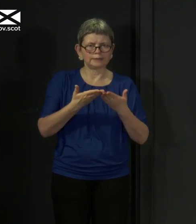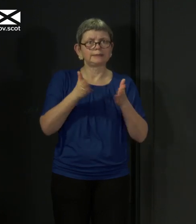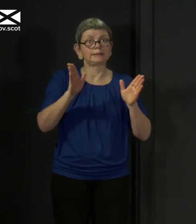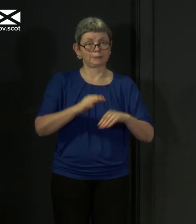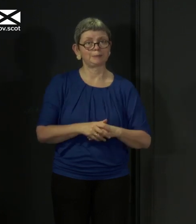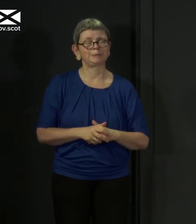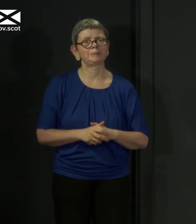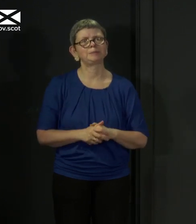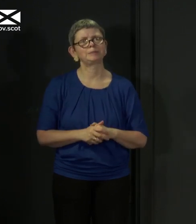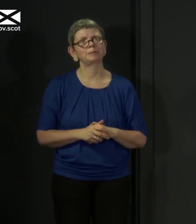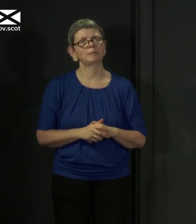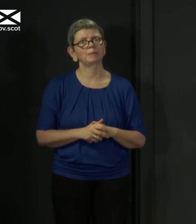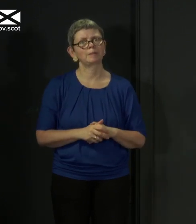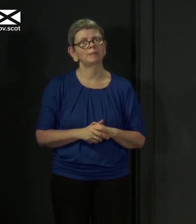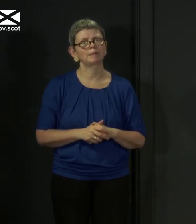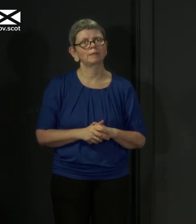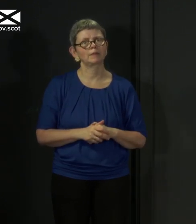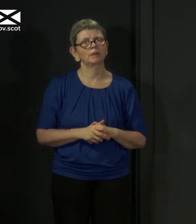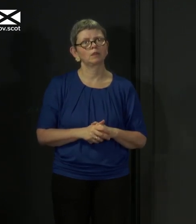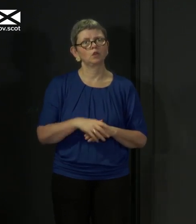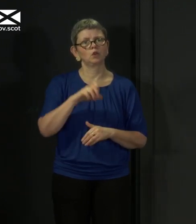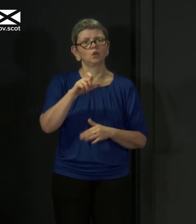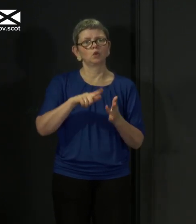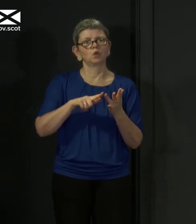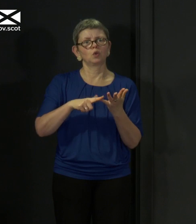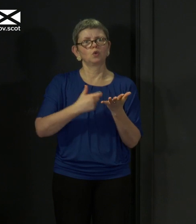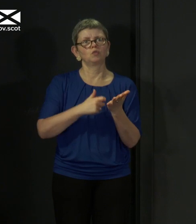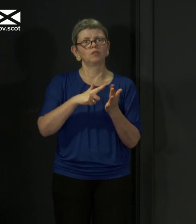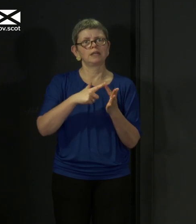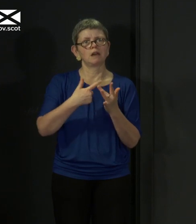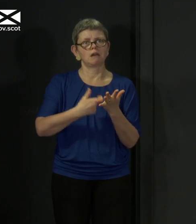have. Paul Malick from The Courier is the last question.